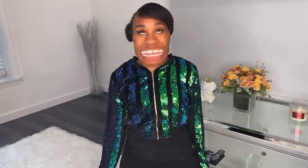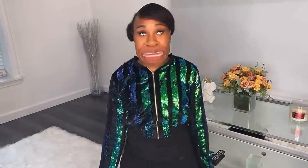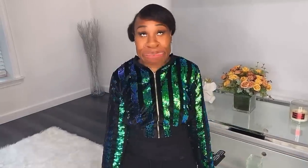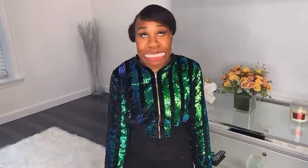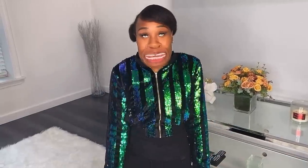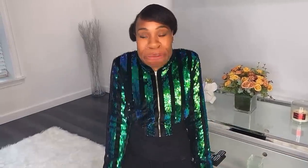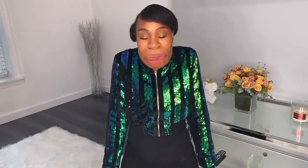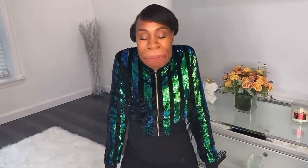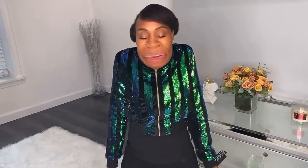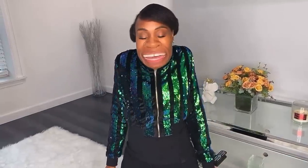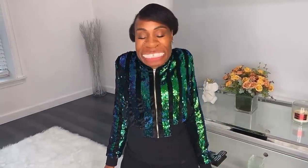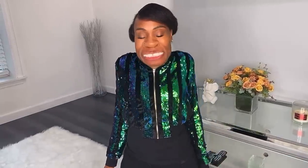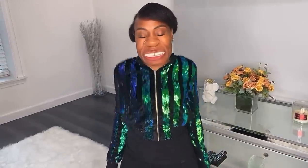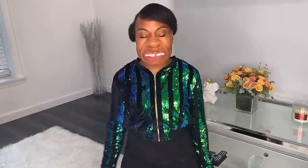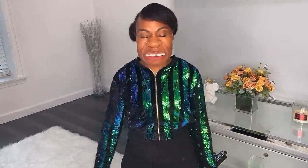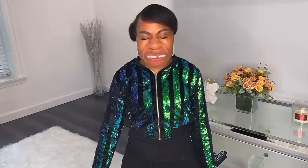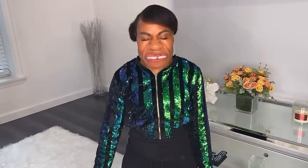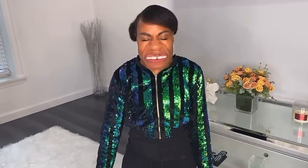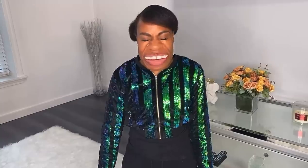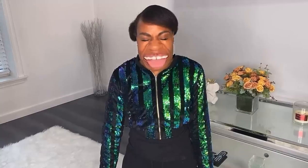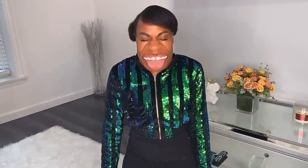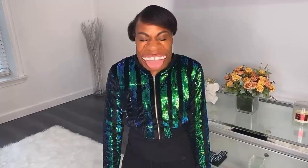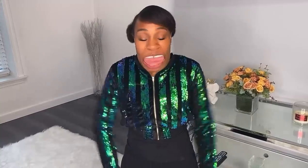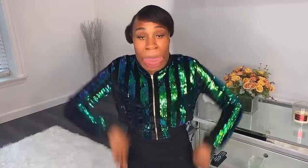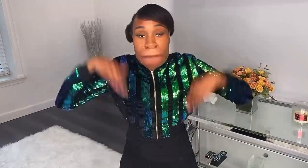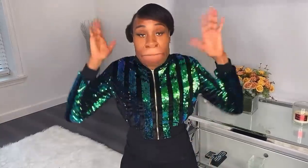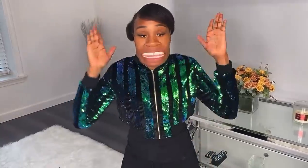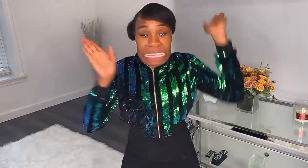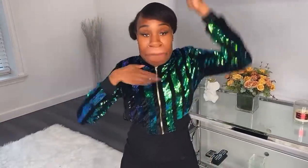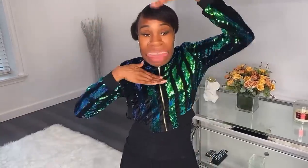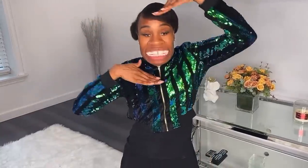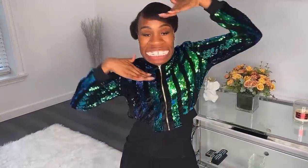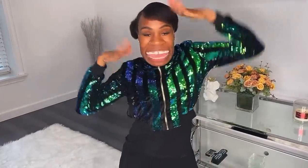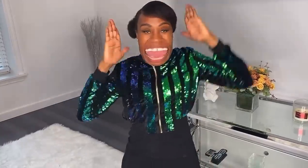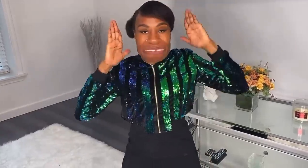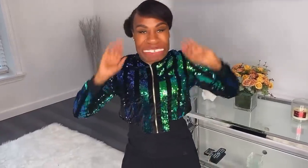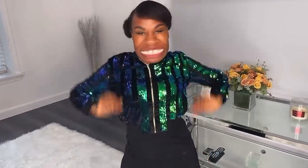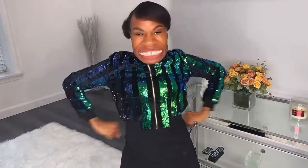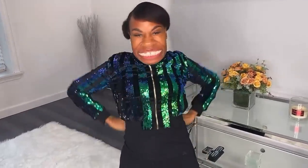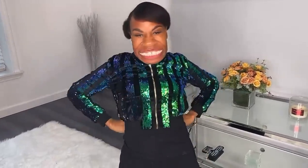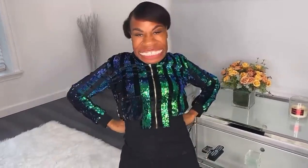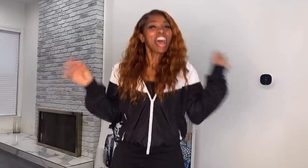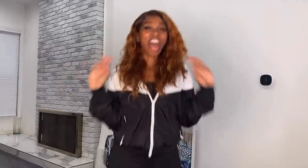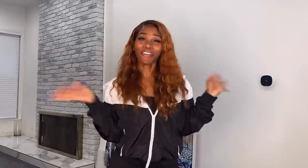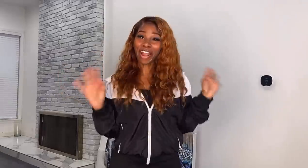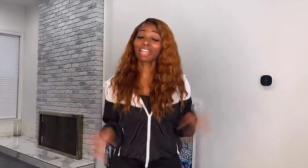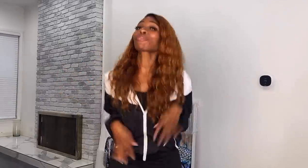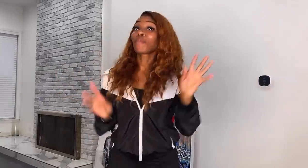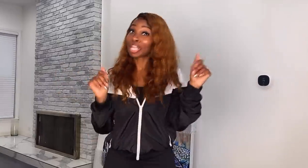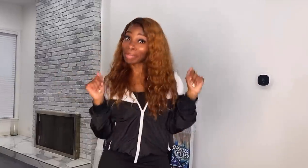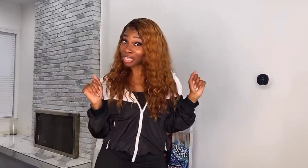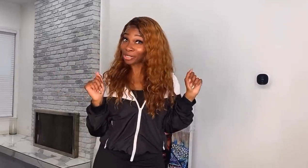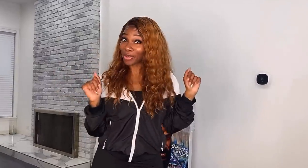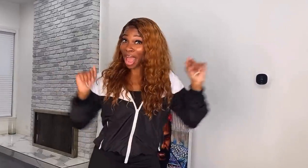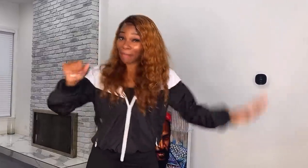am setting my mind to make magic happen all right let me see what you got